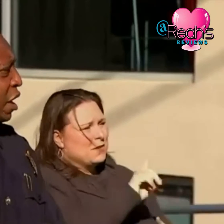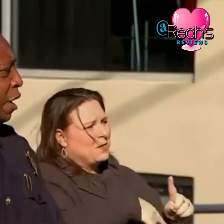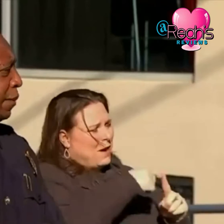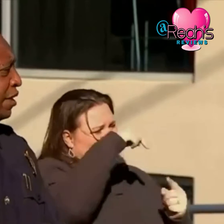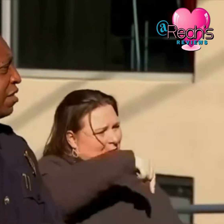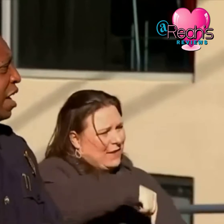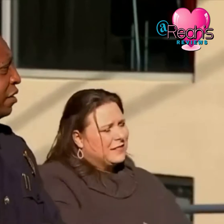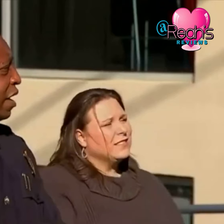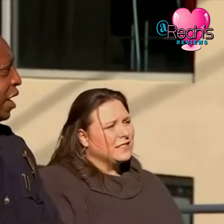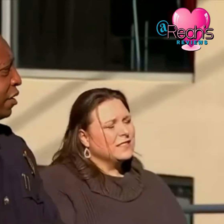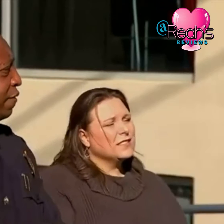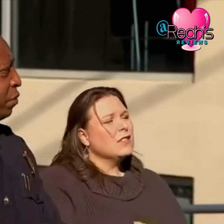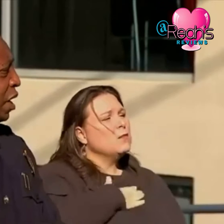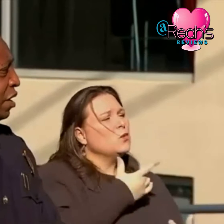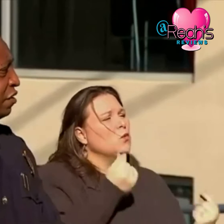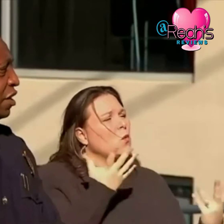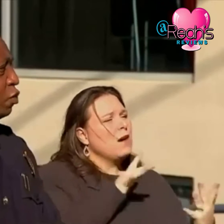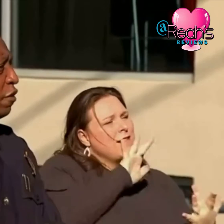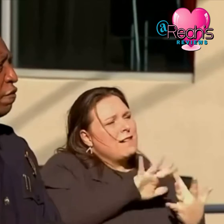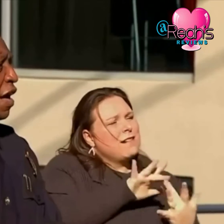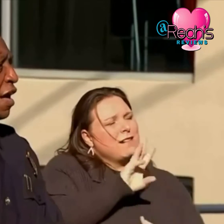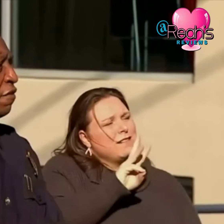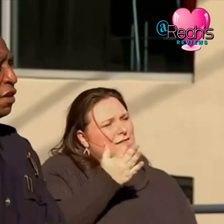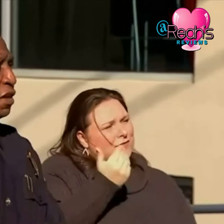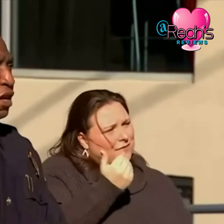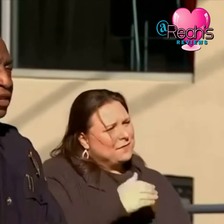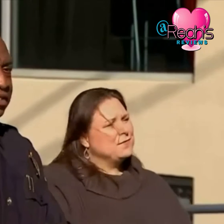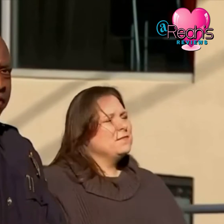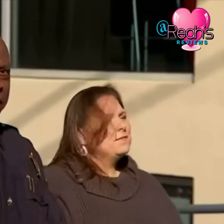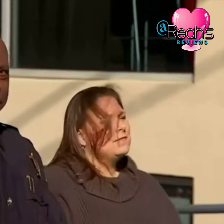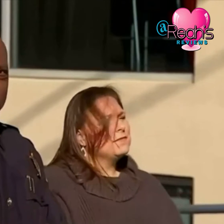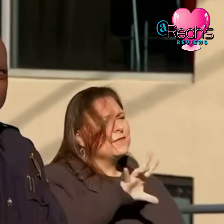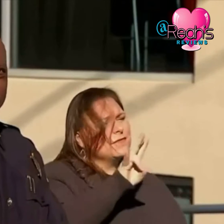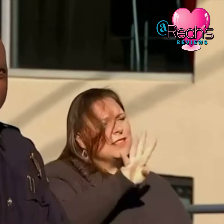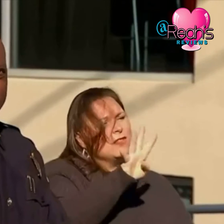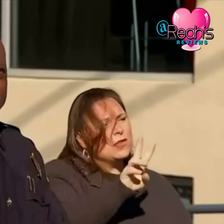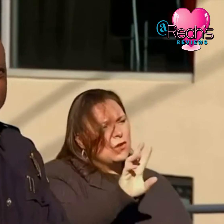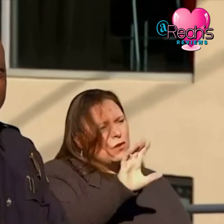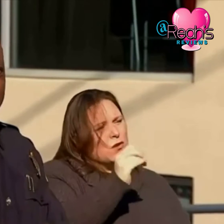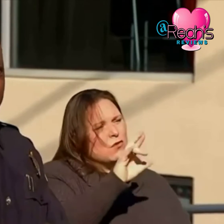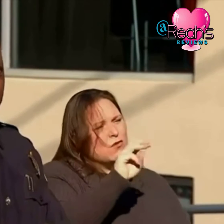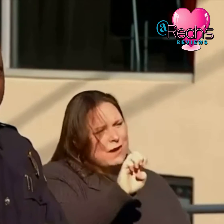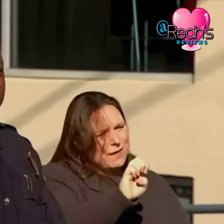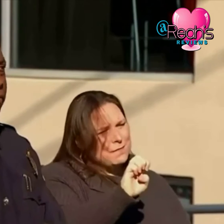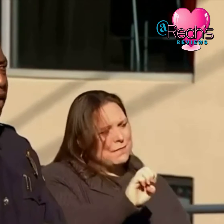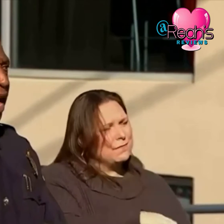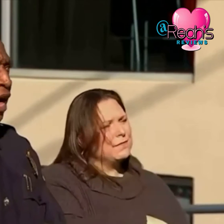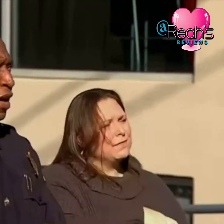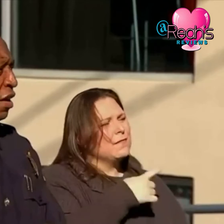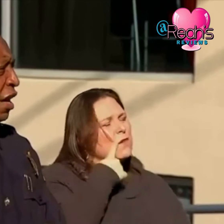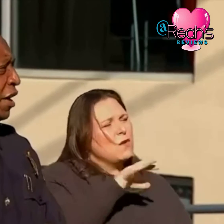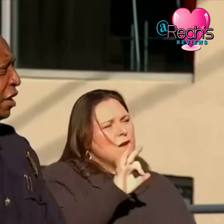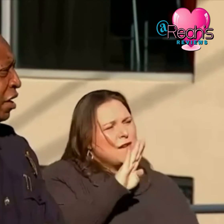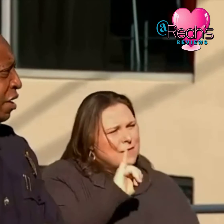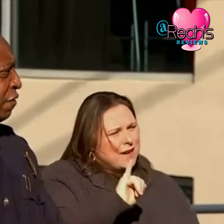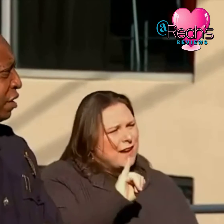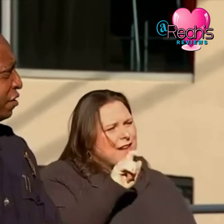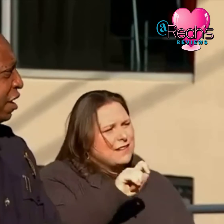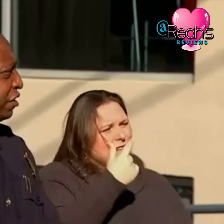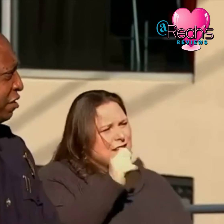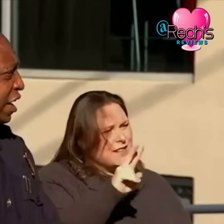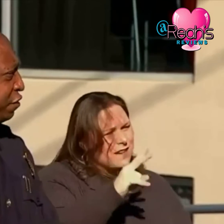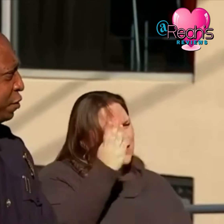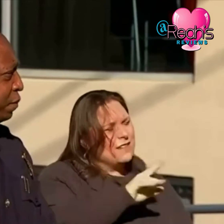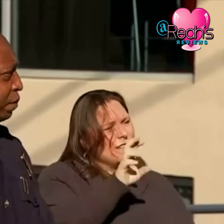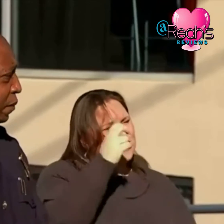this please contact 615-74-crime or fbi.gov